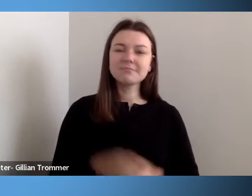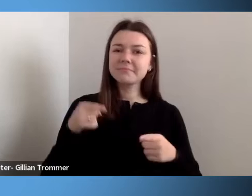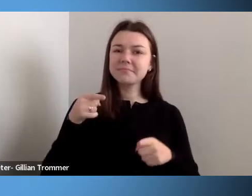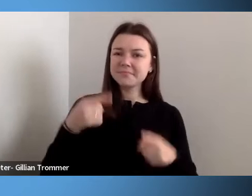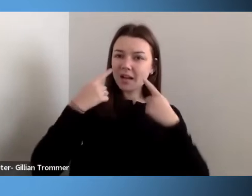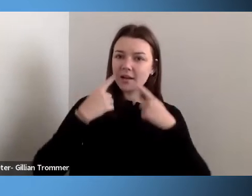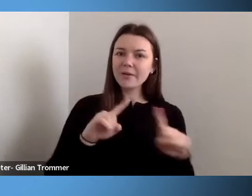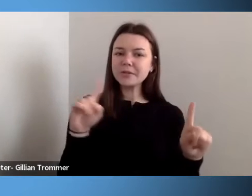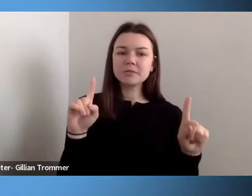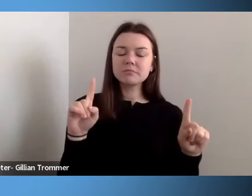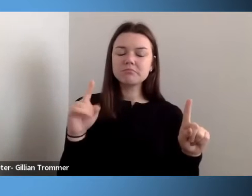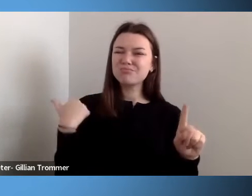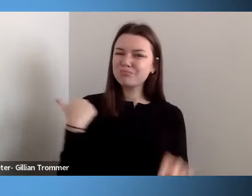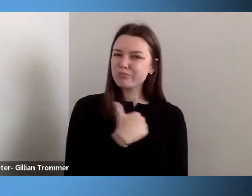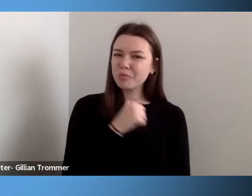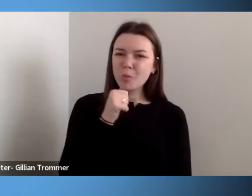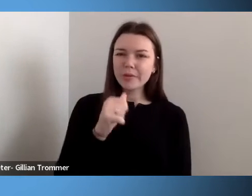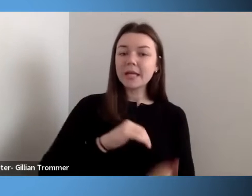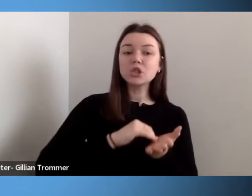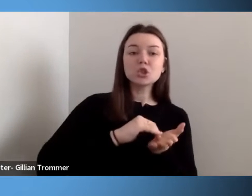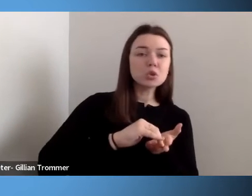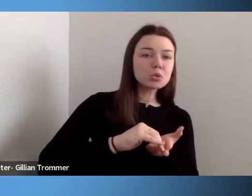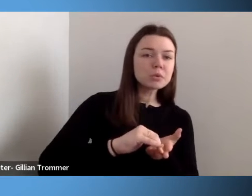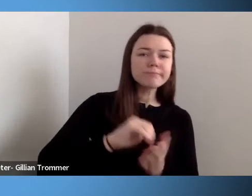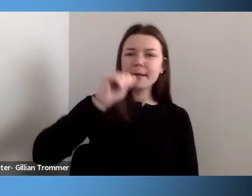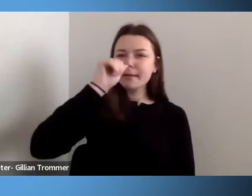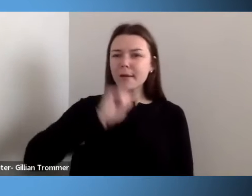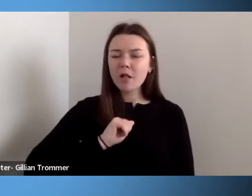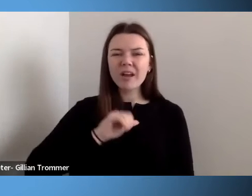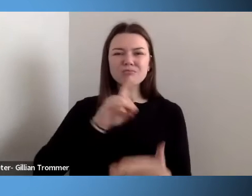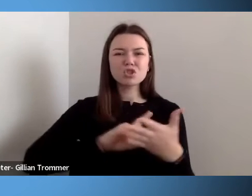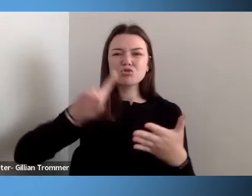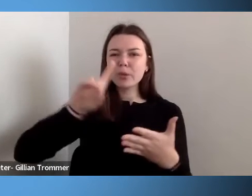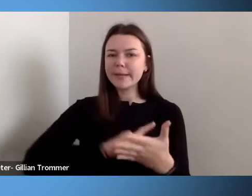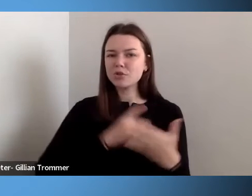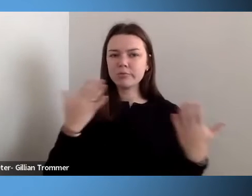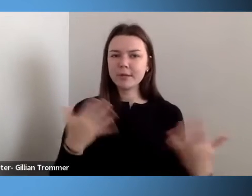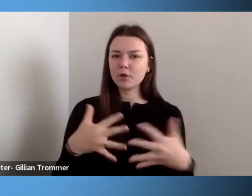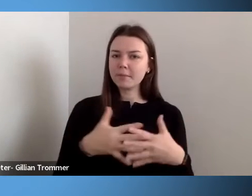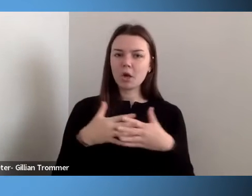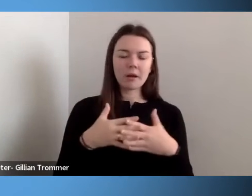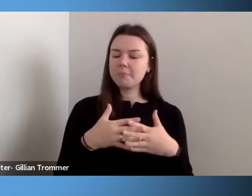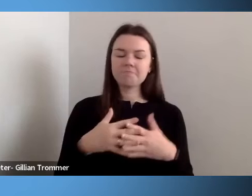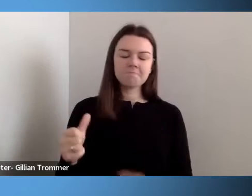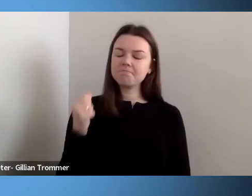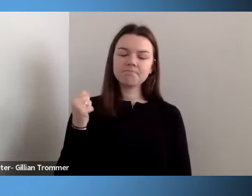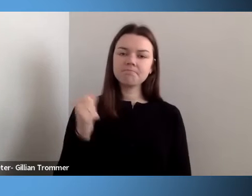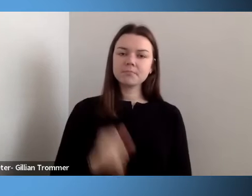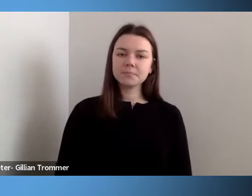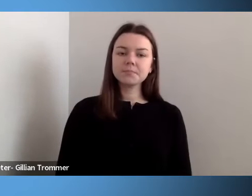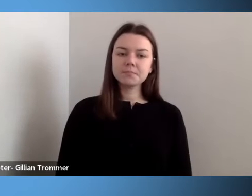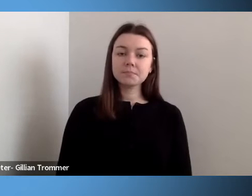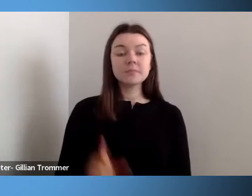we will not tolerate discrimination in America. We will provide persons with disabilities